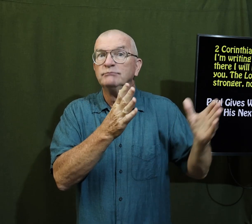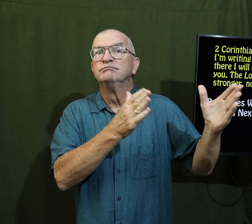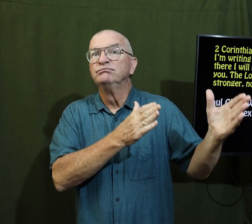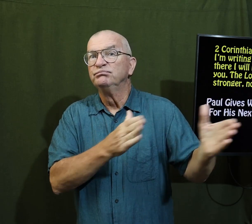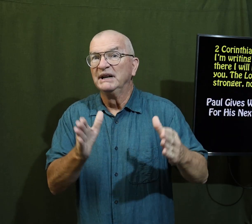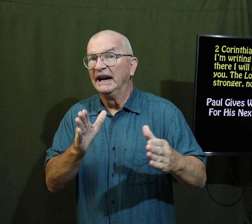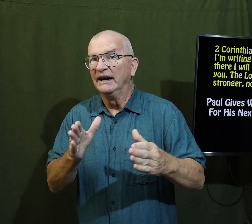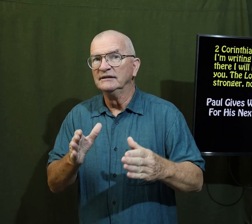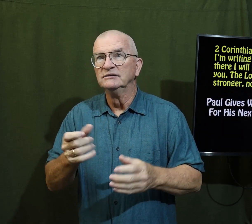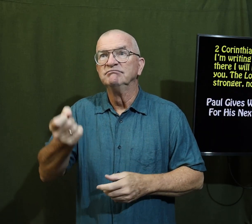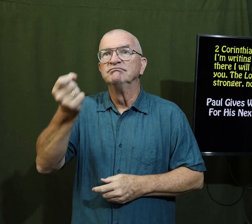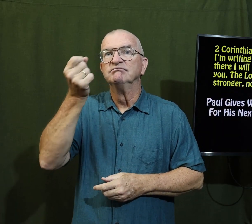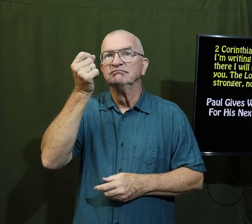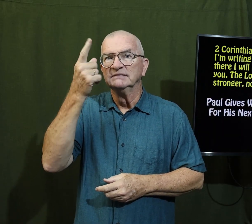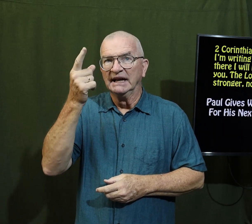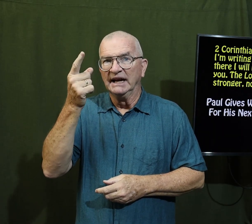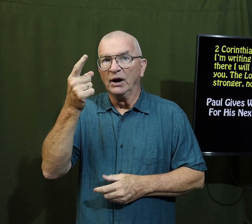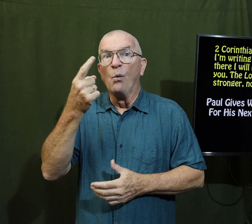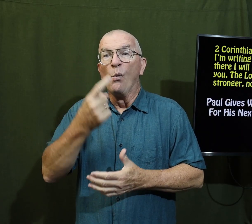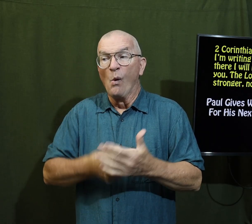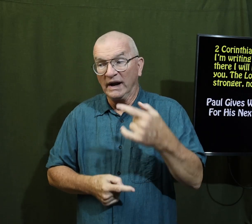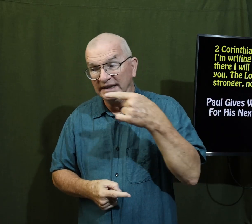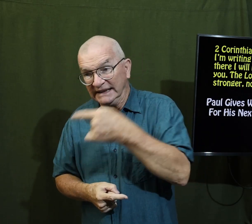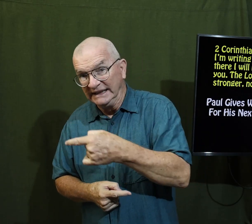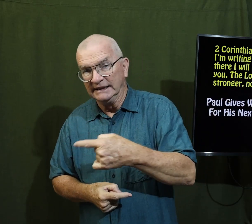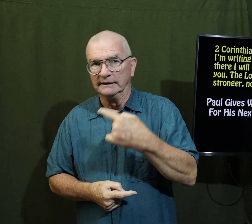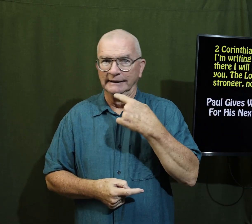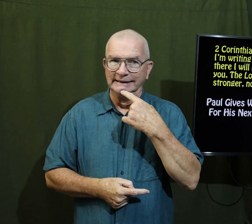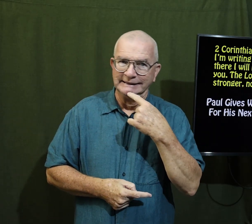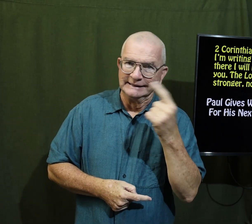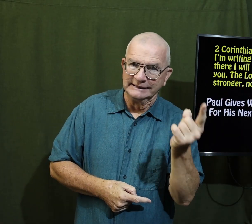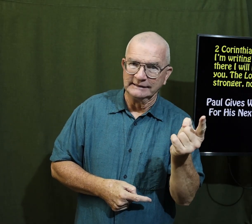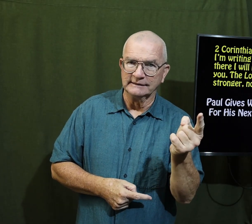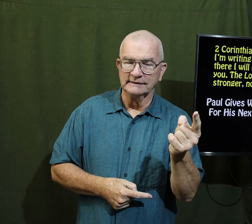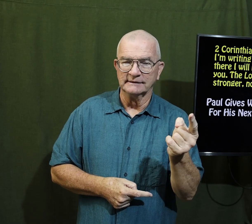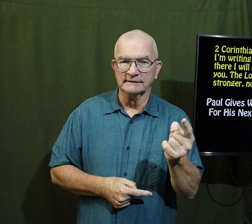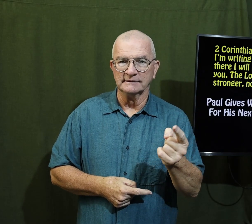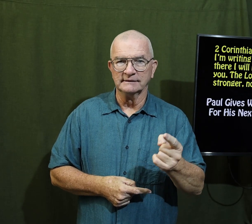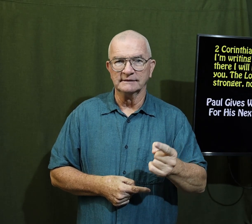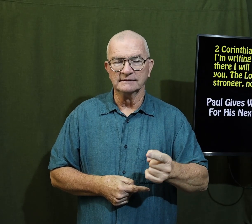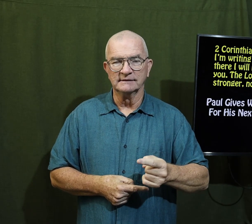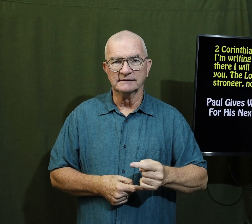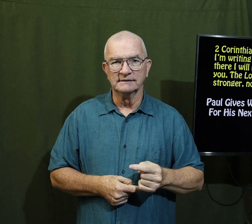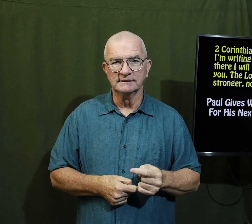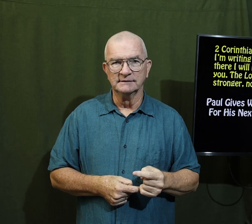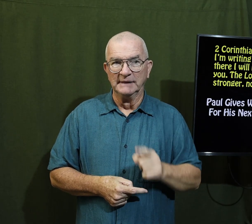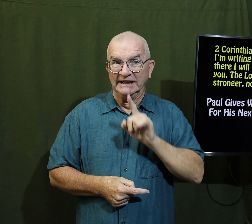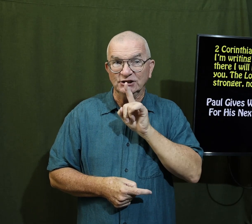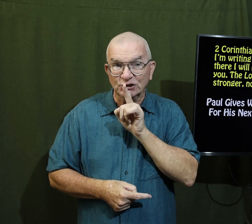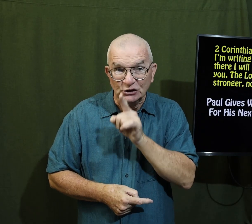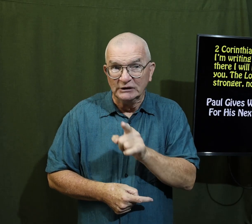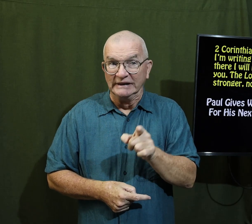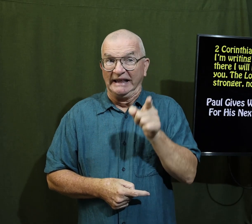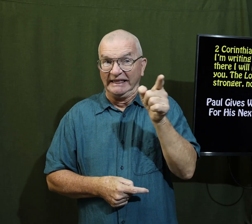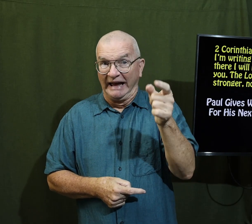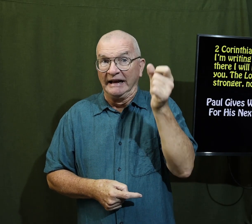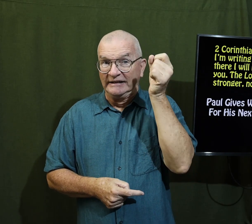he wanted them to prepare and to understand what he was going to tell them making sure they understood